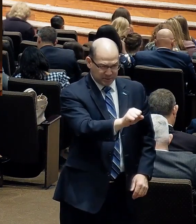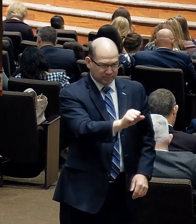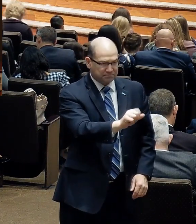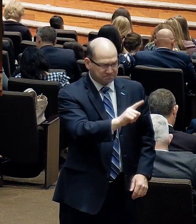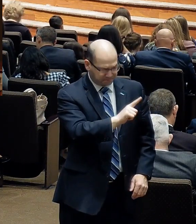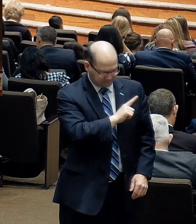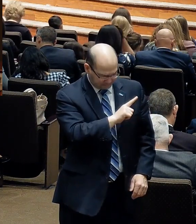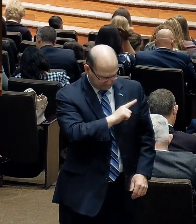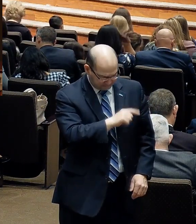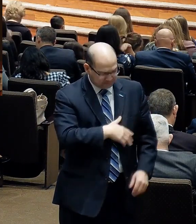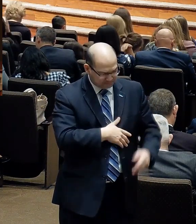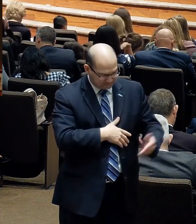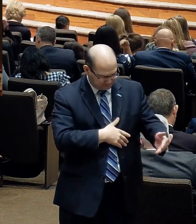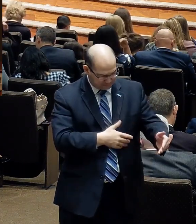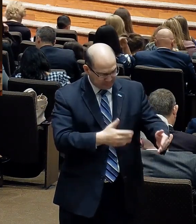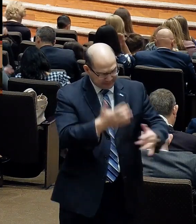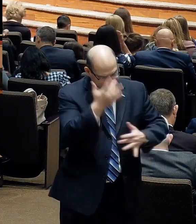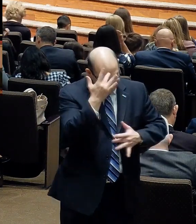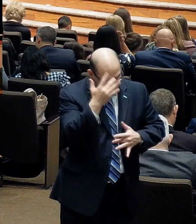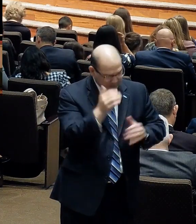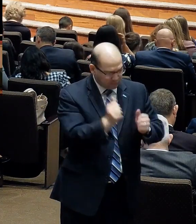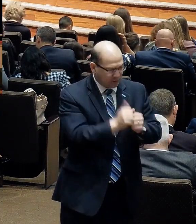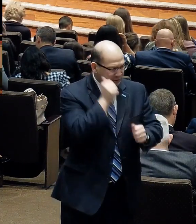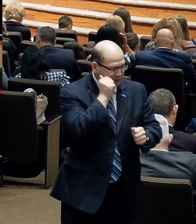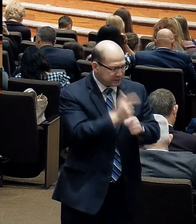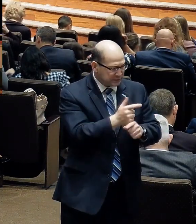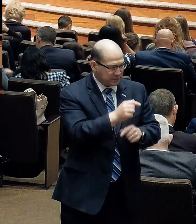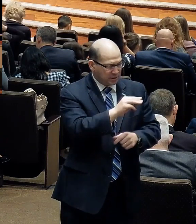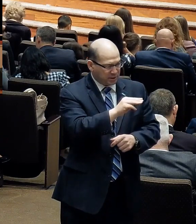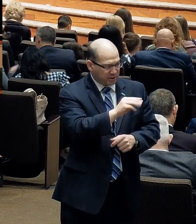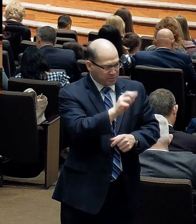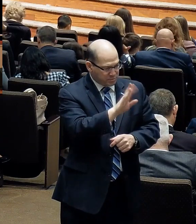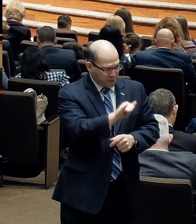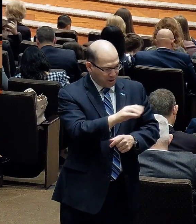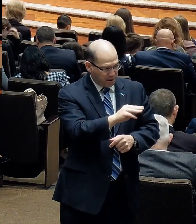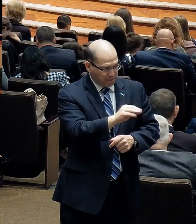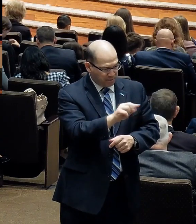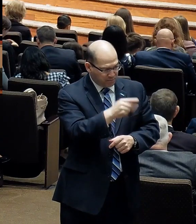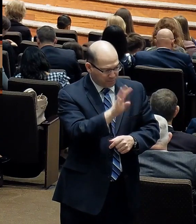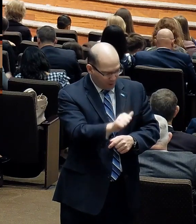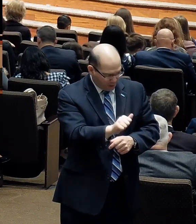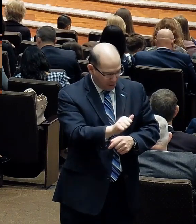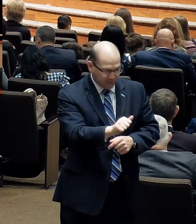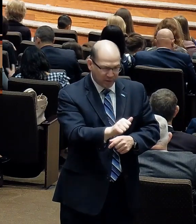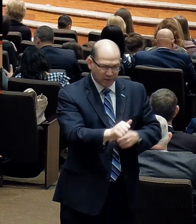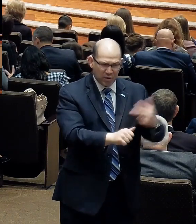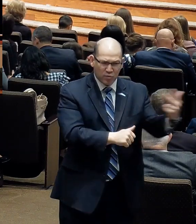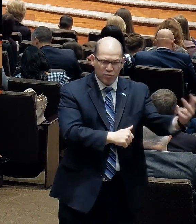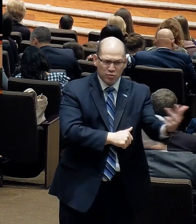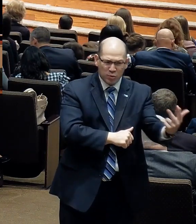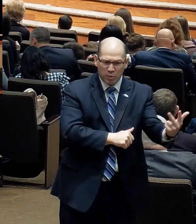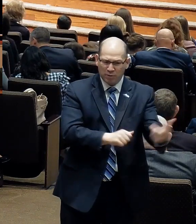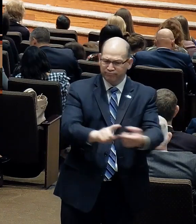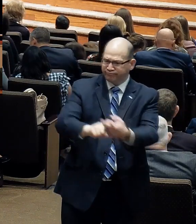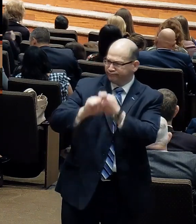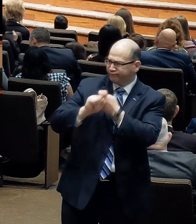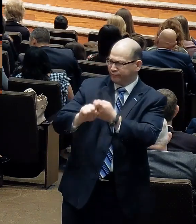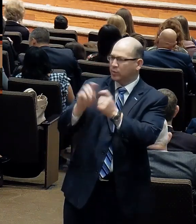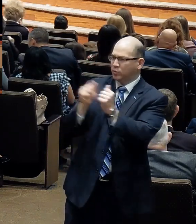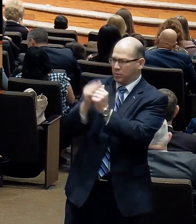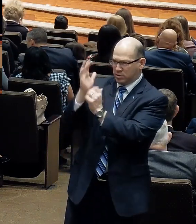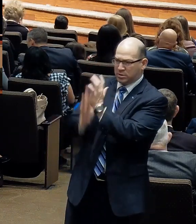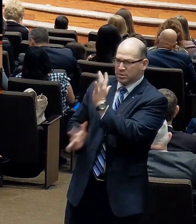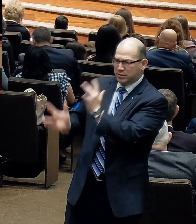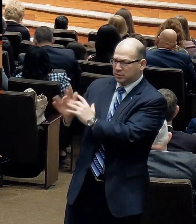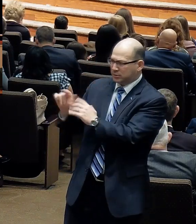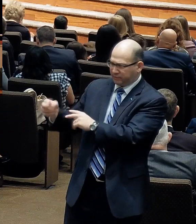and her sister Martha. Mary, Martha, Lazarus, some of Jesus' best friends on earth. He would go to their home often. You find him